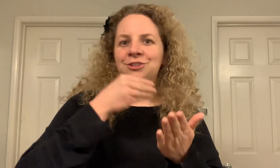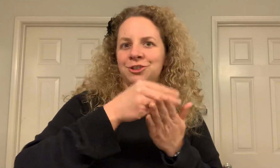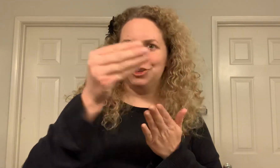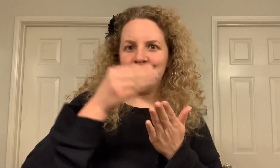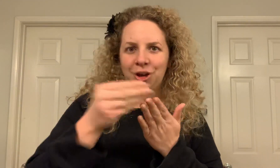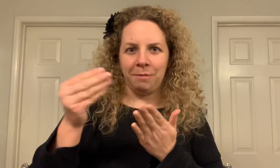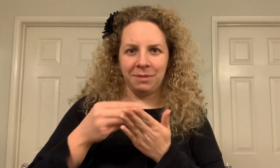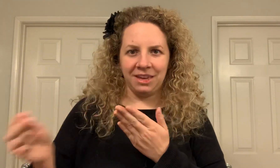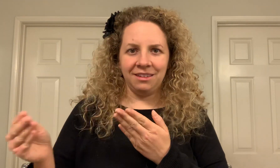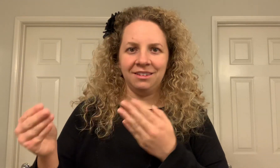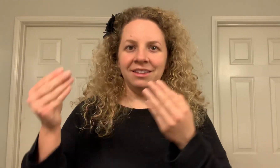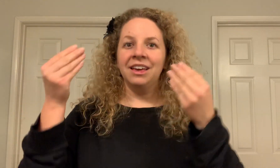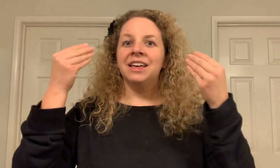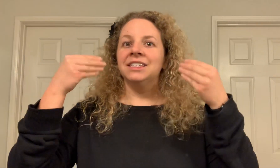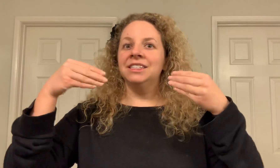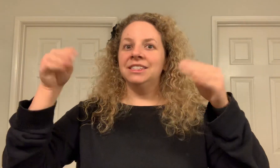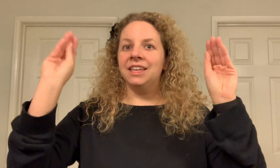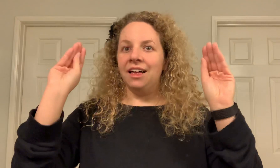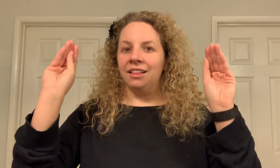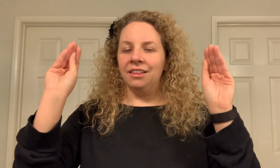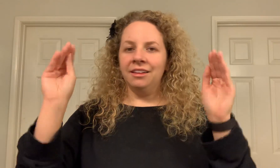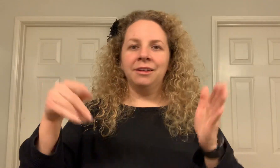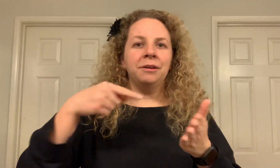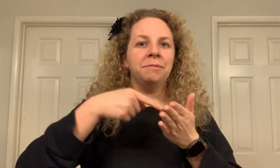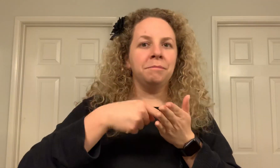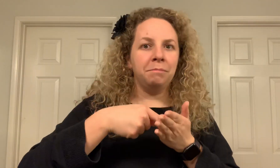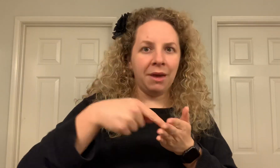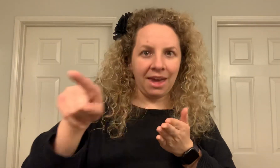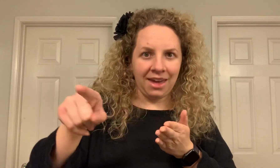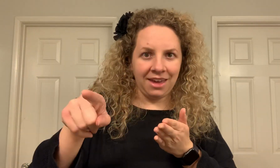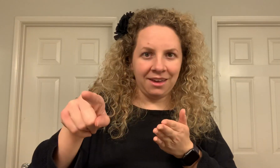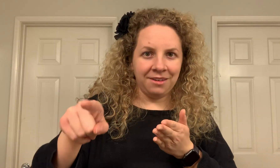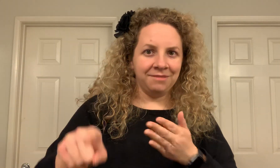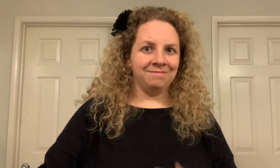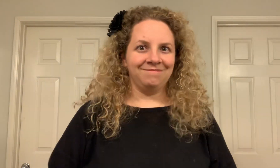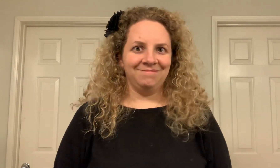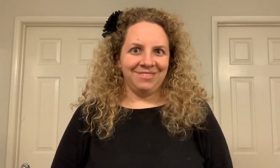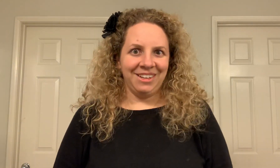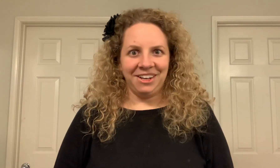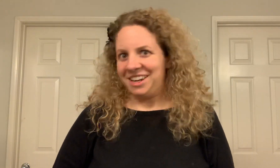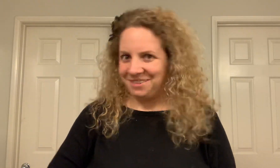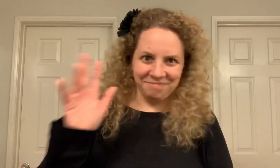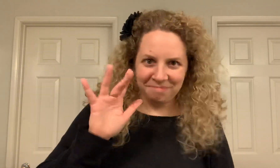shopping, sell, pay. Okay, you're good. Bye.